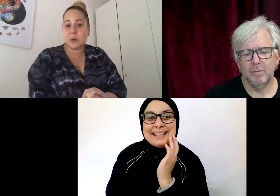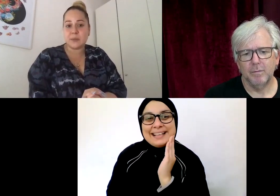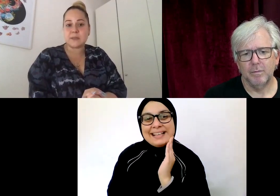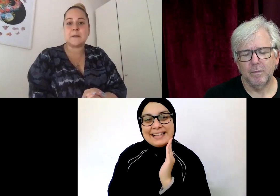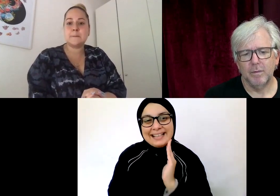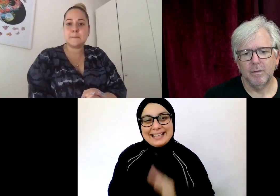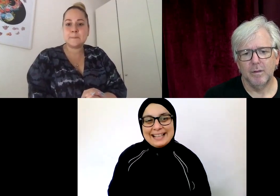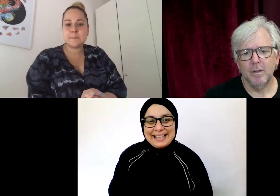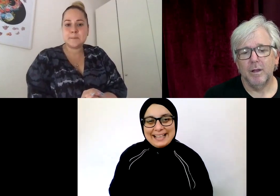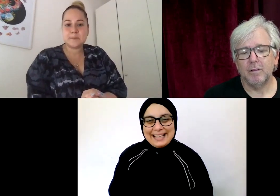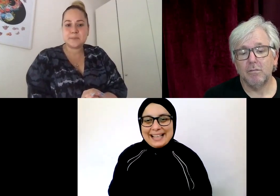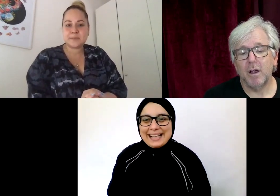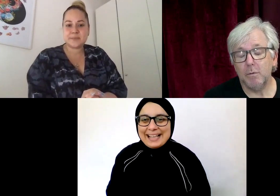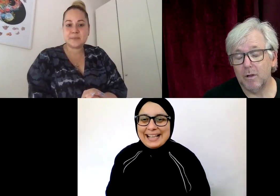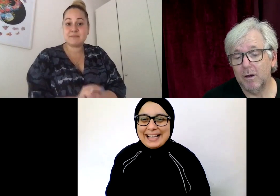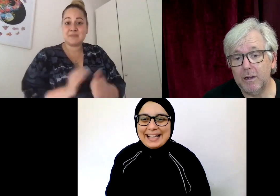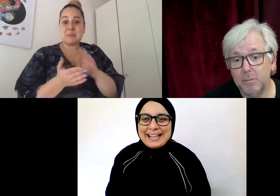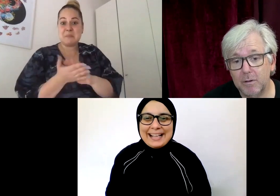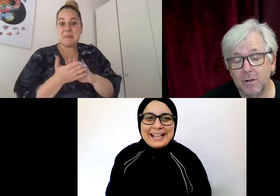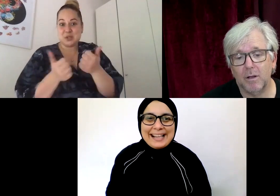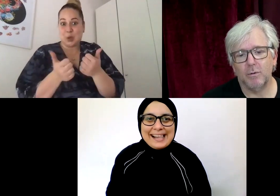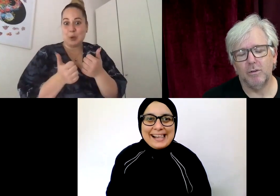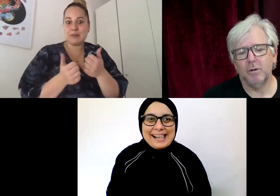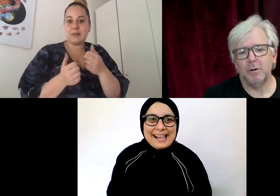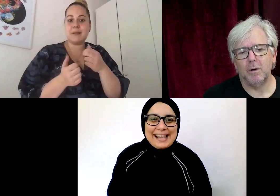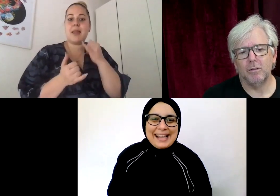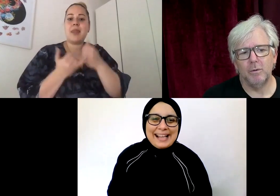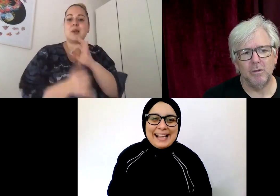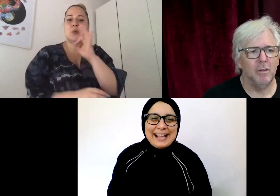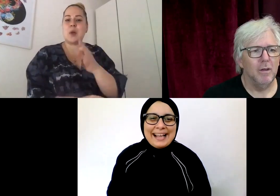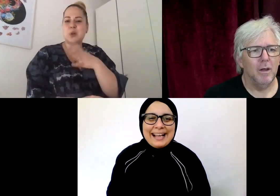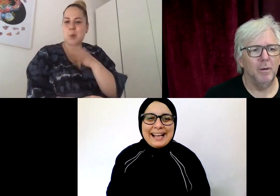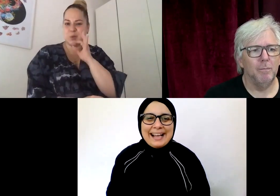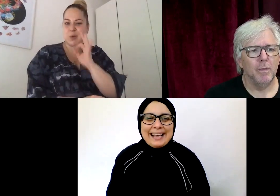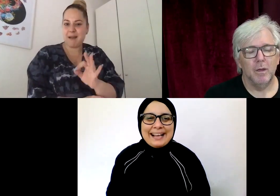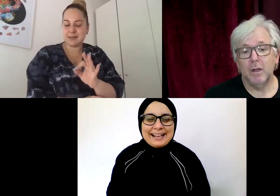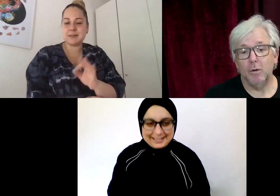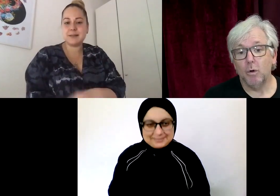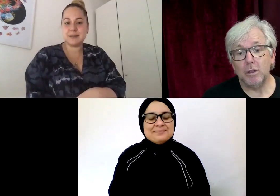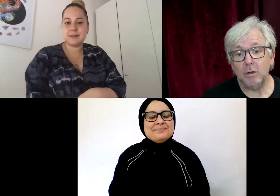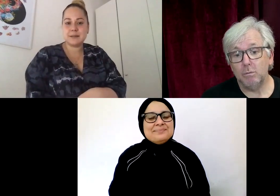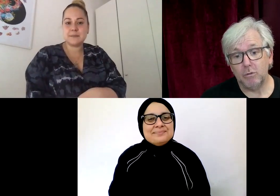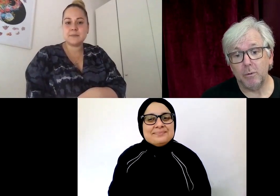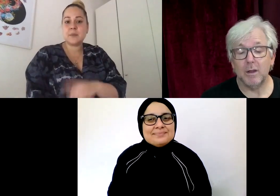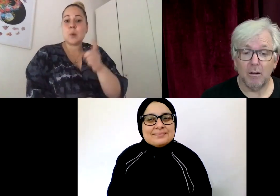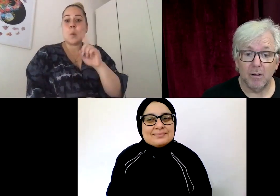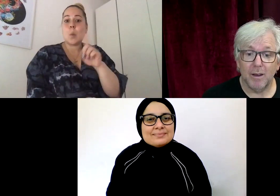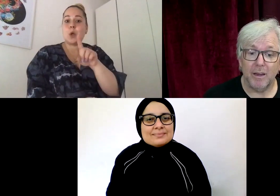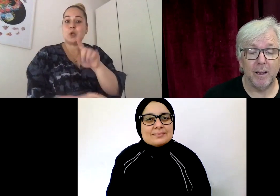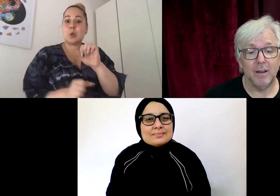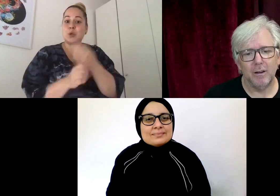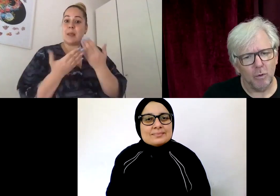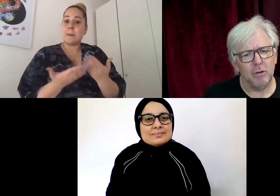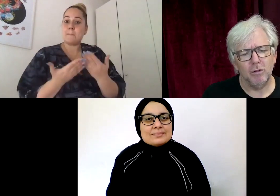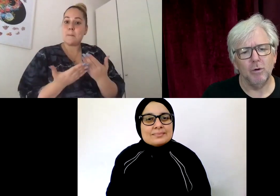So it's been quite busy. And that's great, which kind of leads me to the last question I'm going to ask, which is, you know, what are you doing currently?